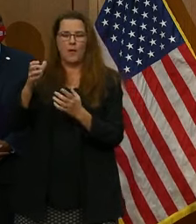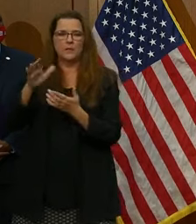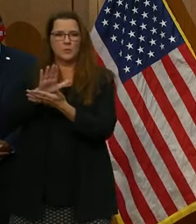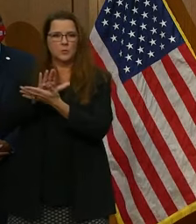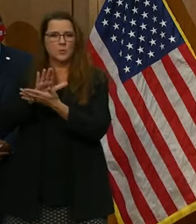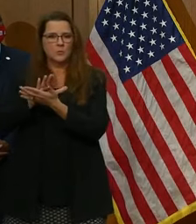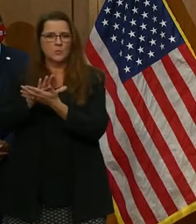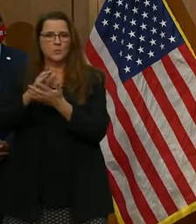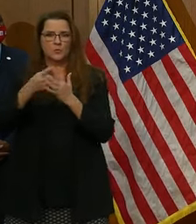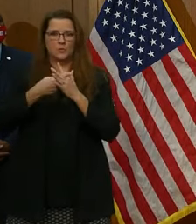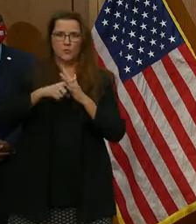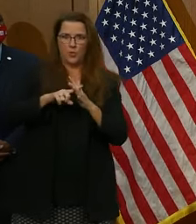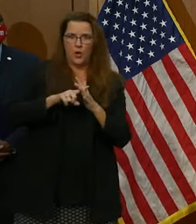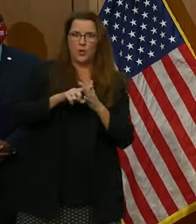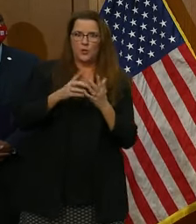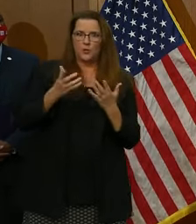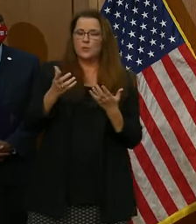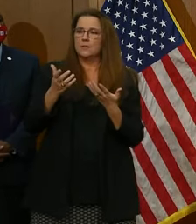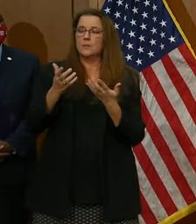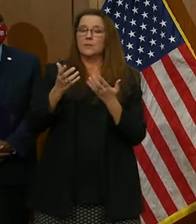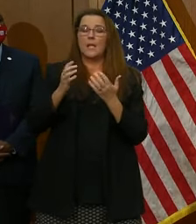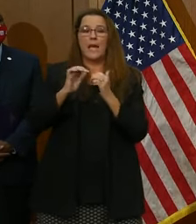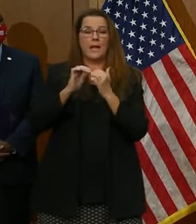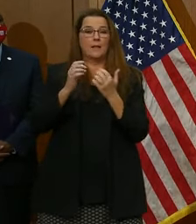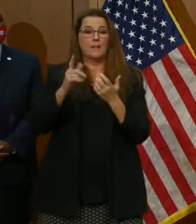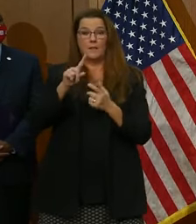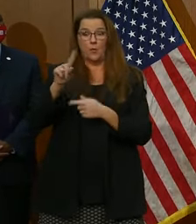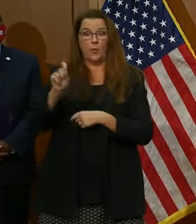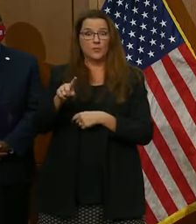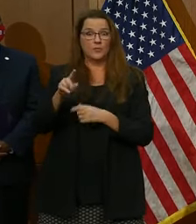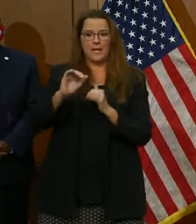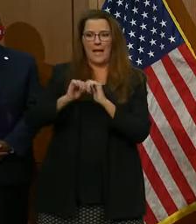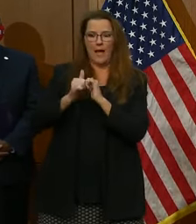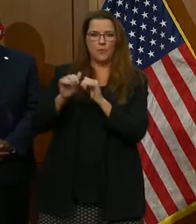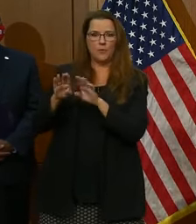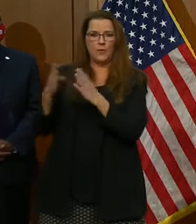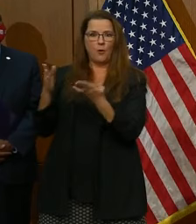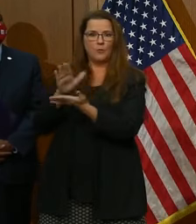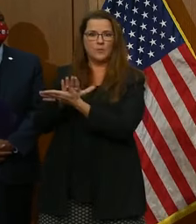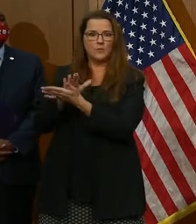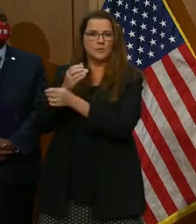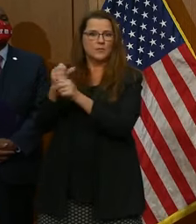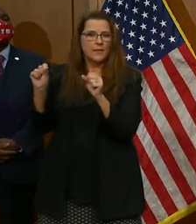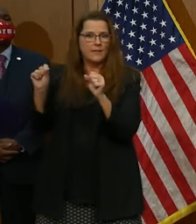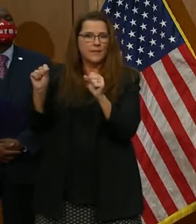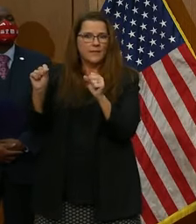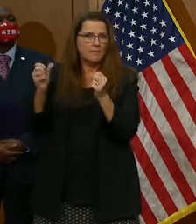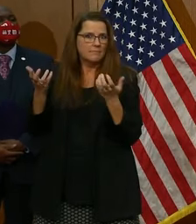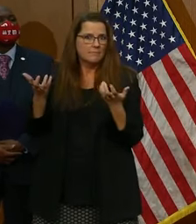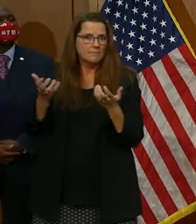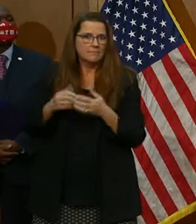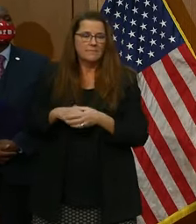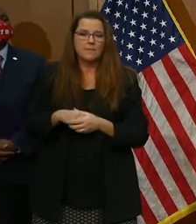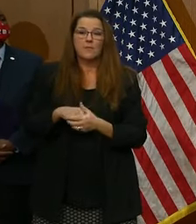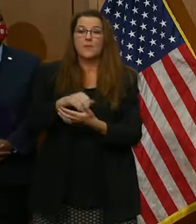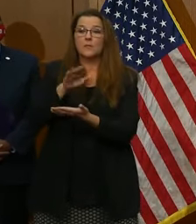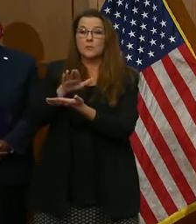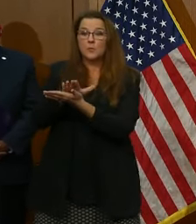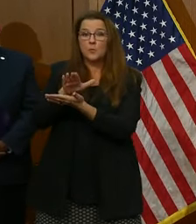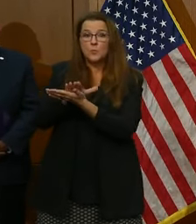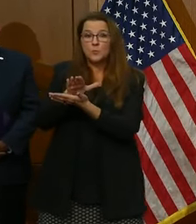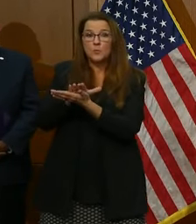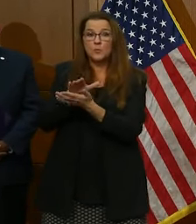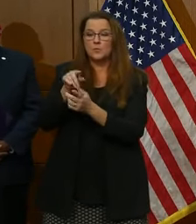How do we get schools open safely? Schools are places where we can do all of the